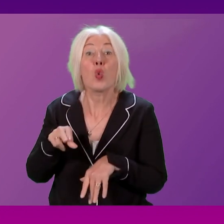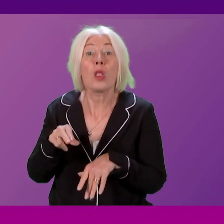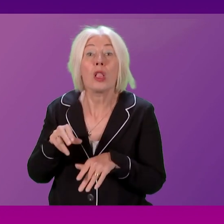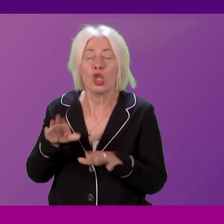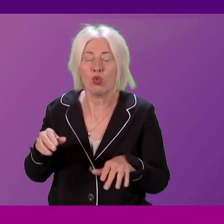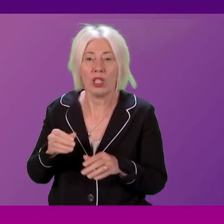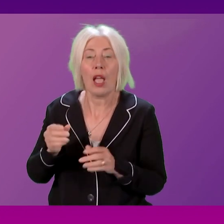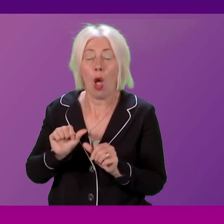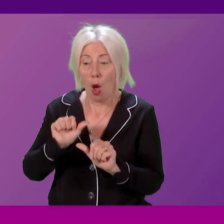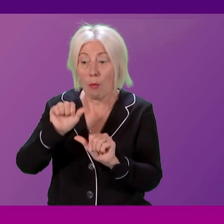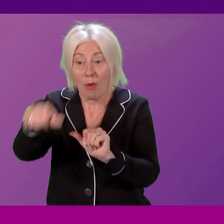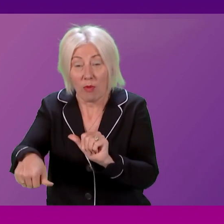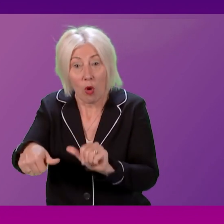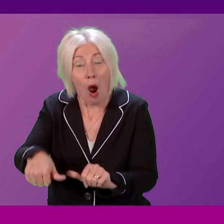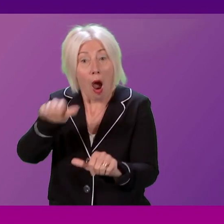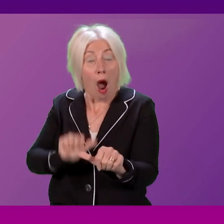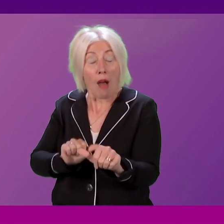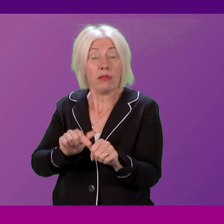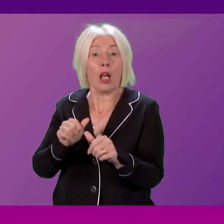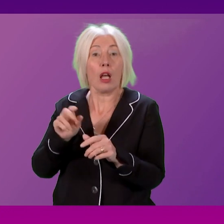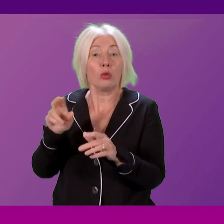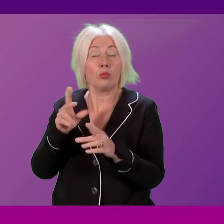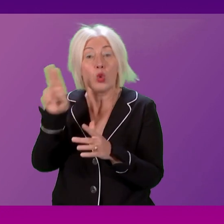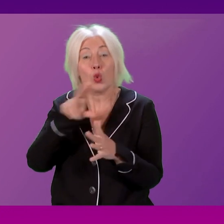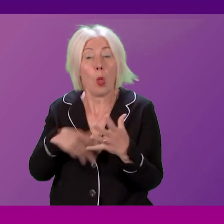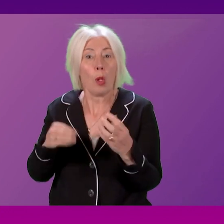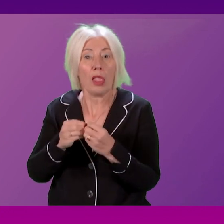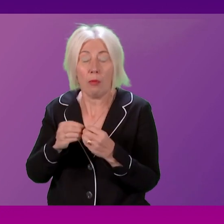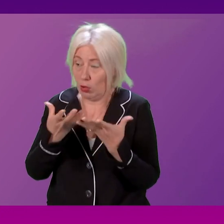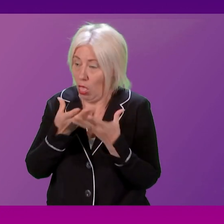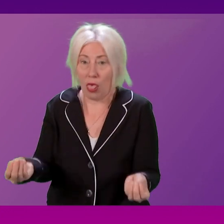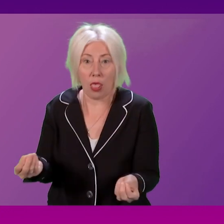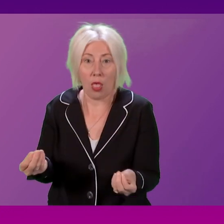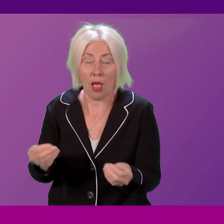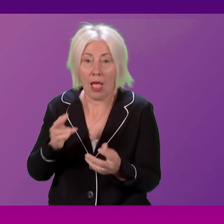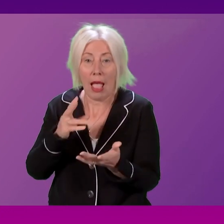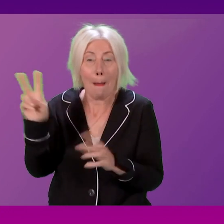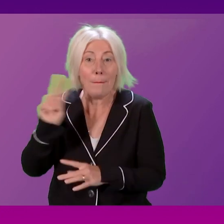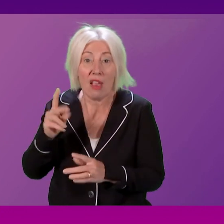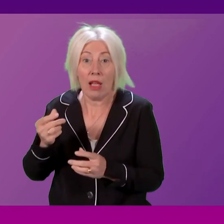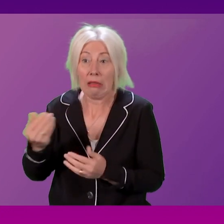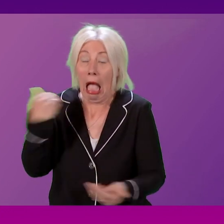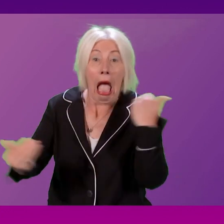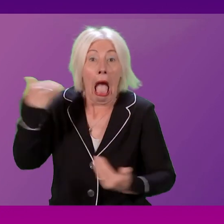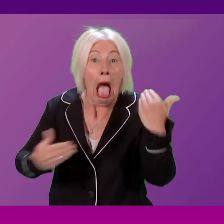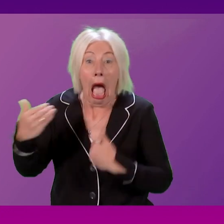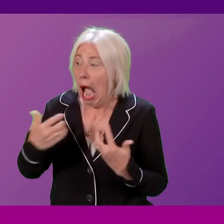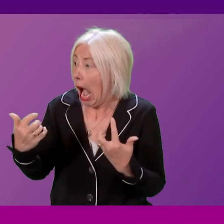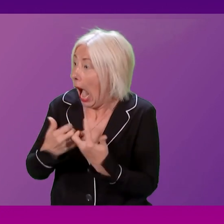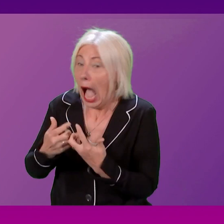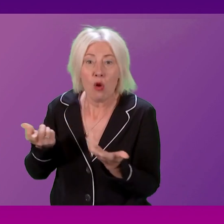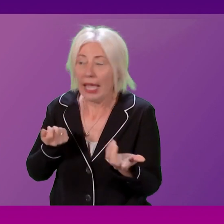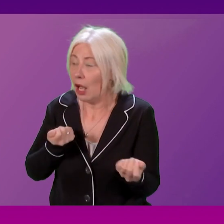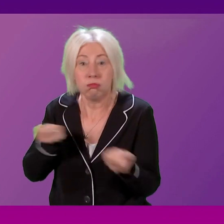clubs. Parents have contacted me desperate for help, with one unsure how they can balance childcare and their job as a teacher in